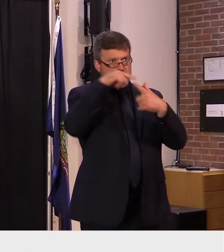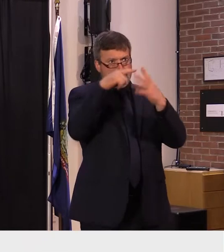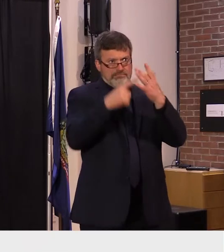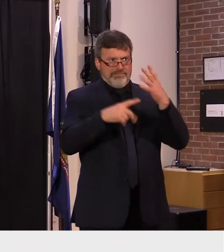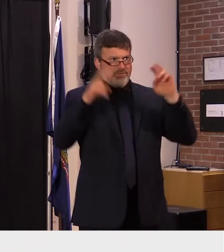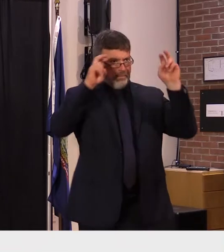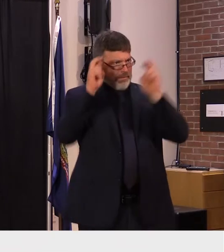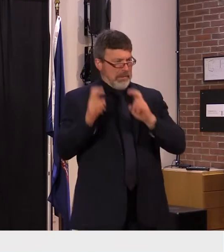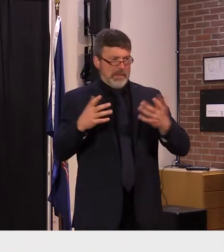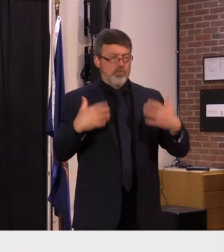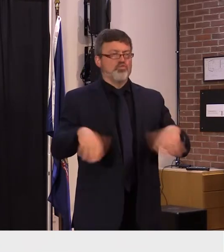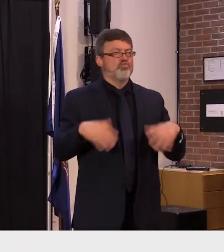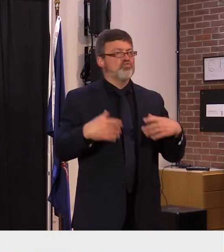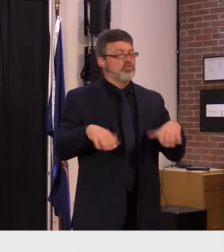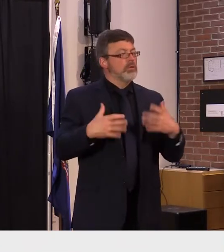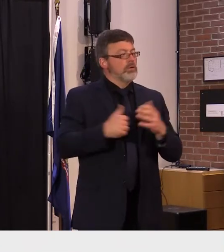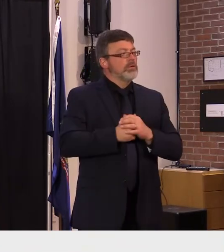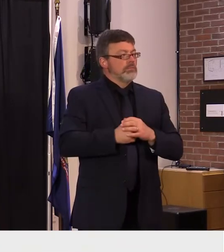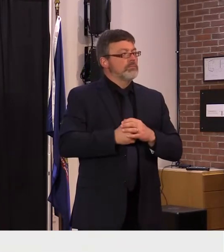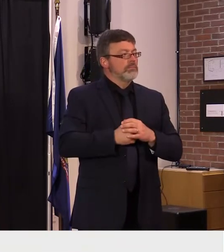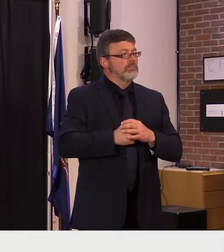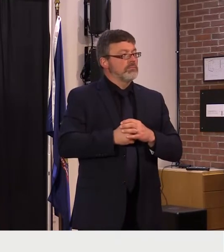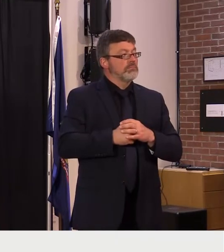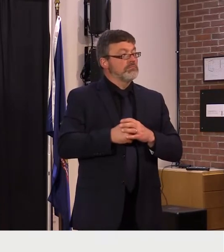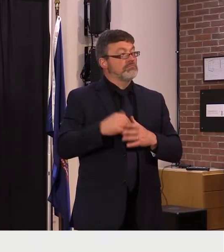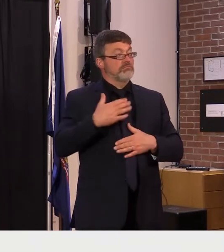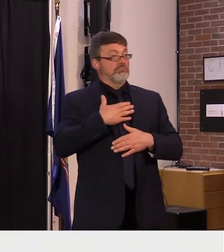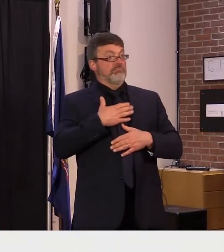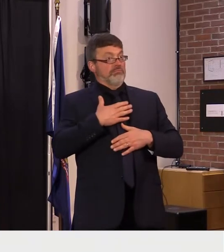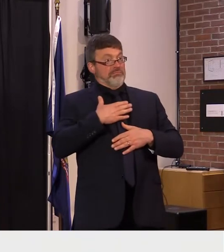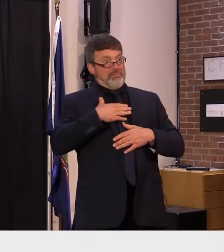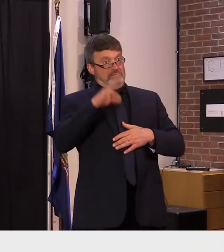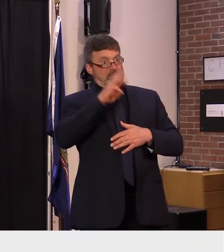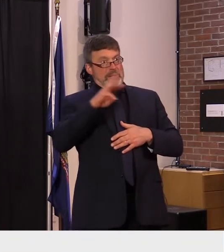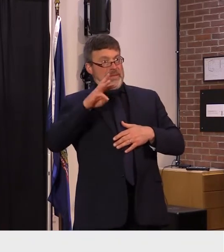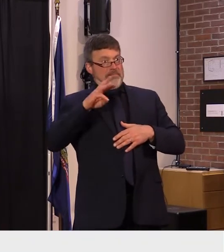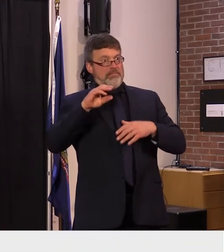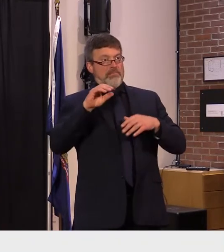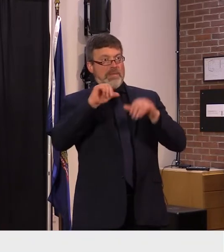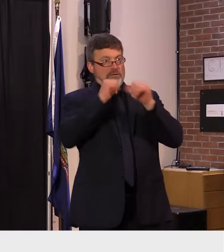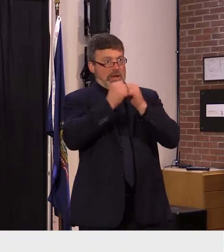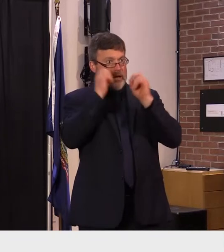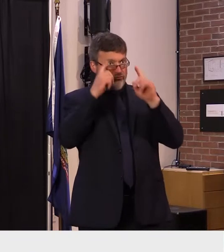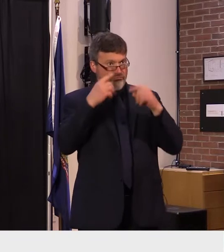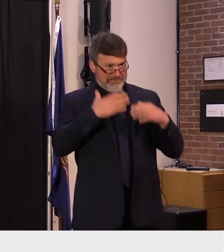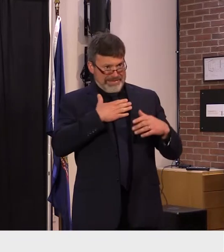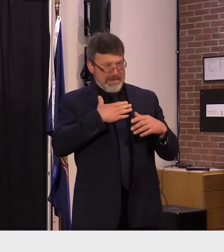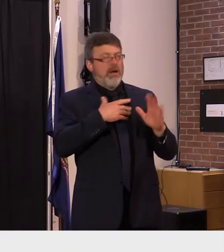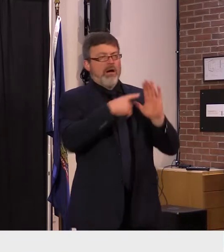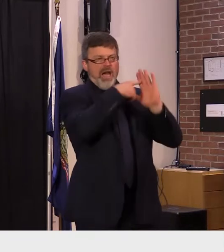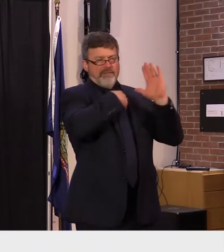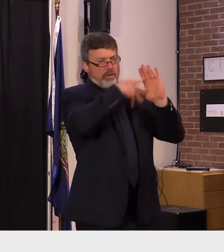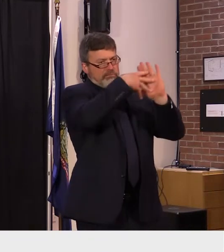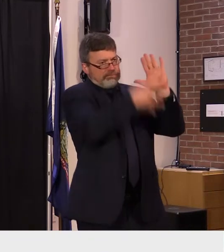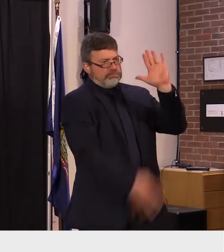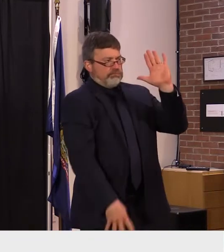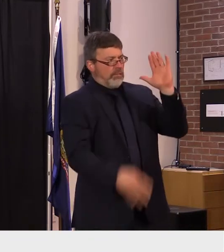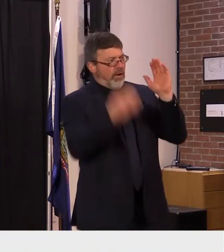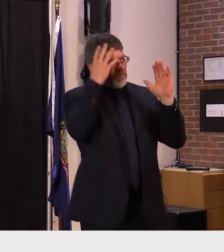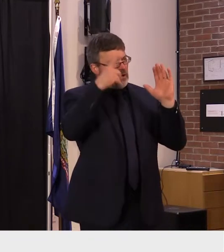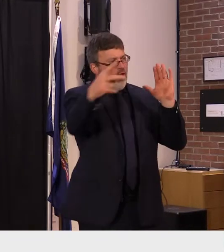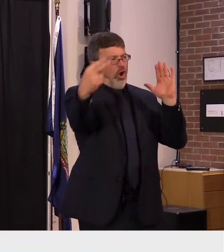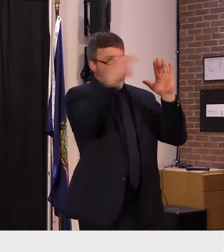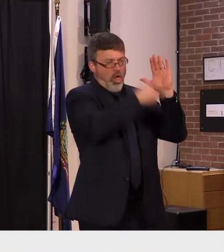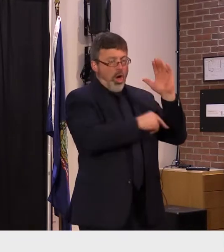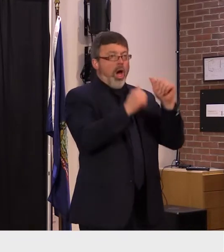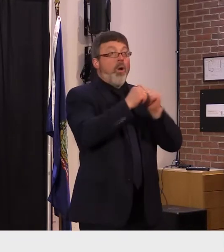the agency of education website will have a more detailed and comprehensive description of this work as it unfolds i